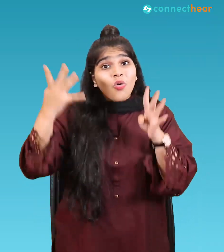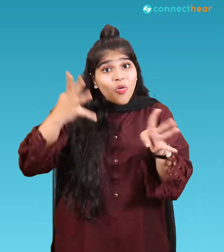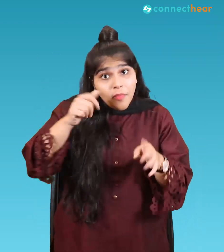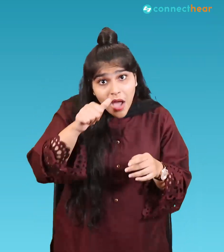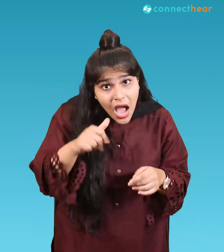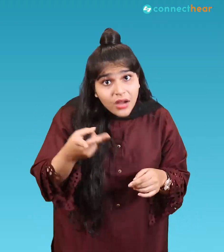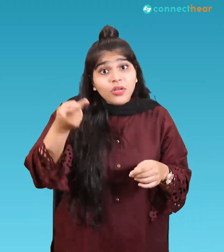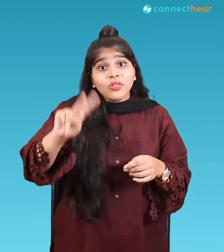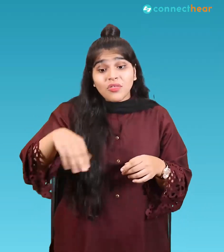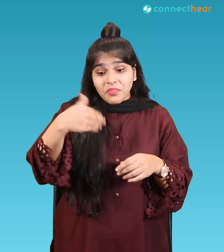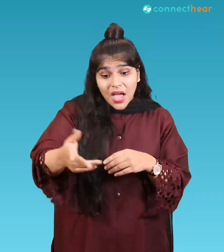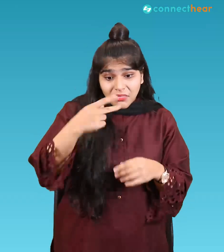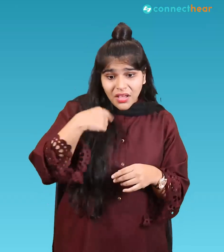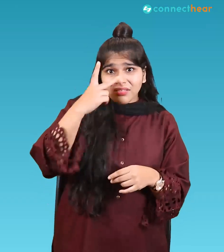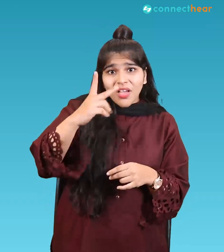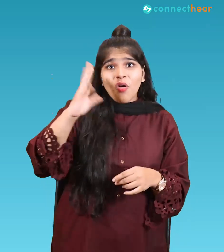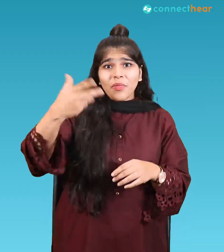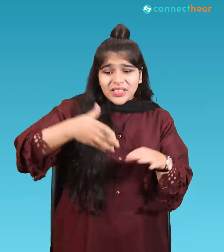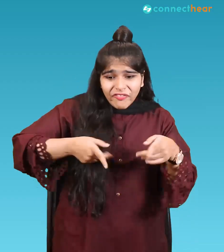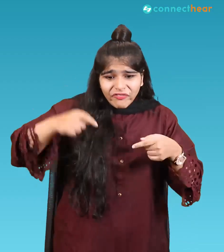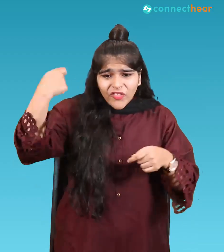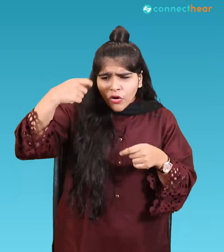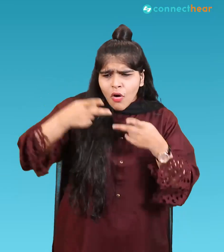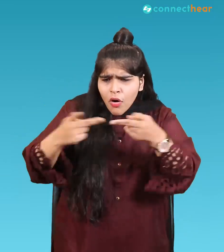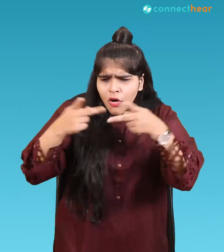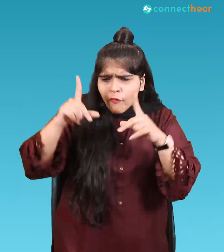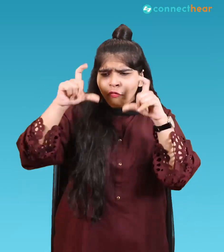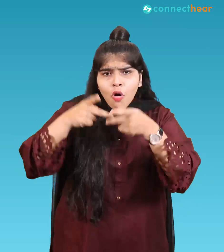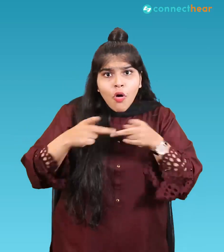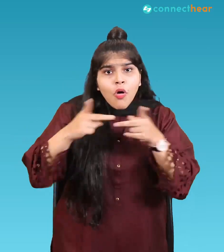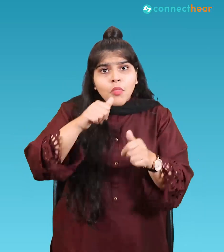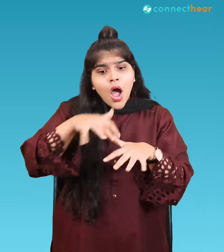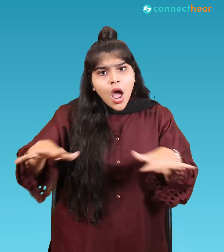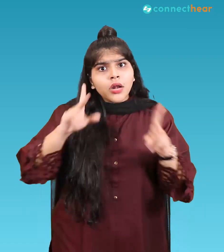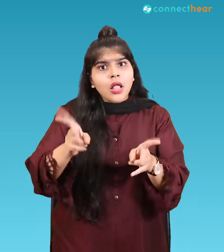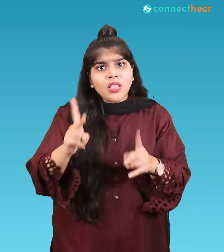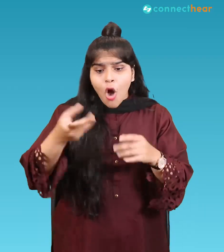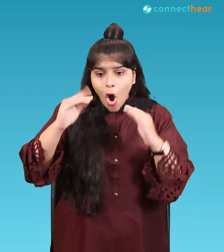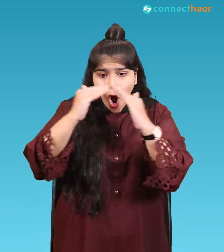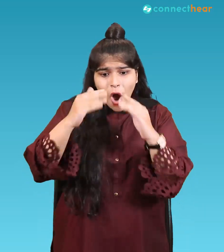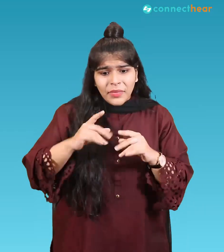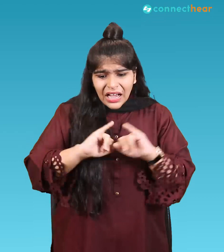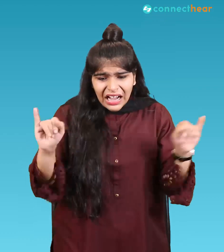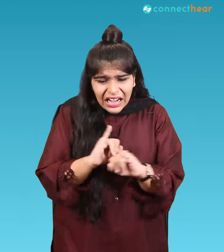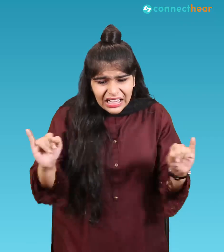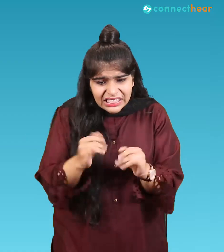could see whenever we saw the videos or photos people's houses were drowned their houses were